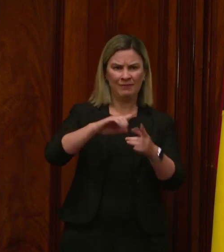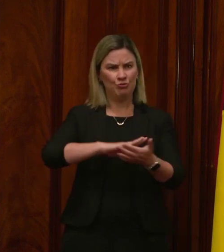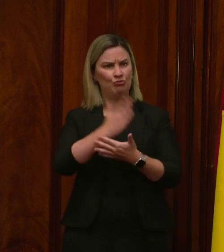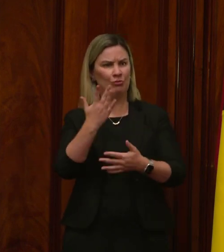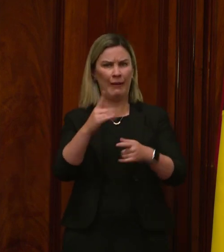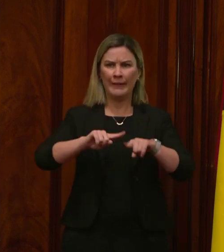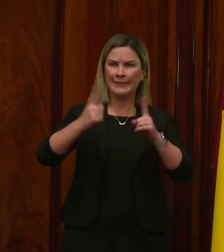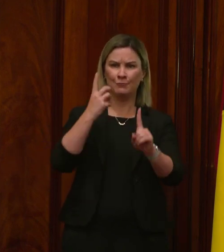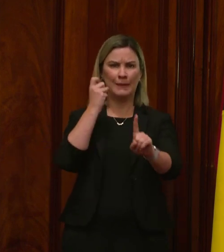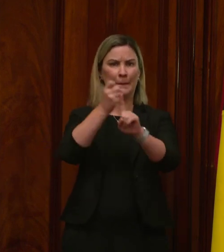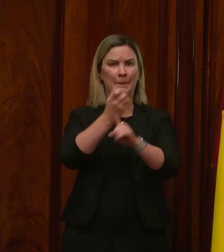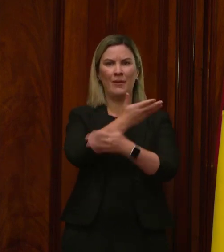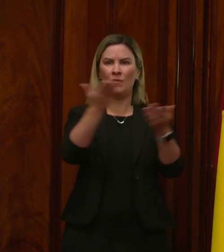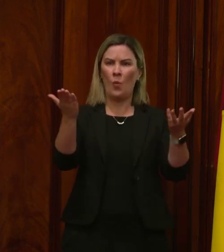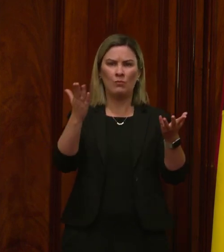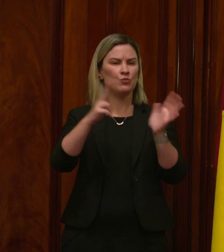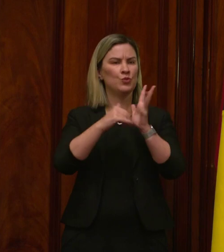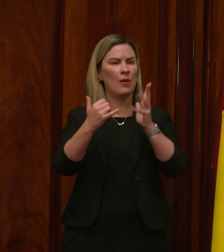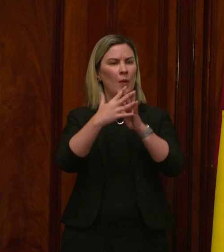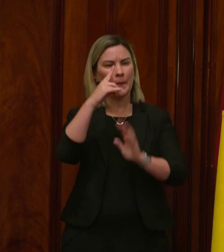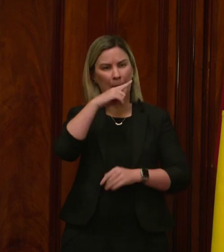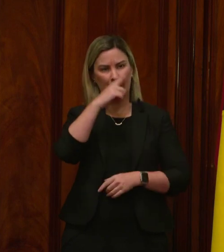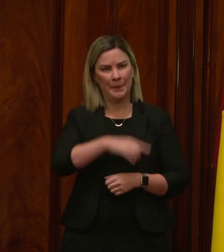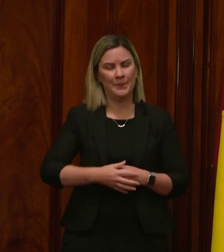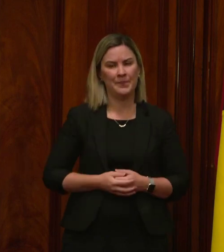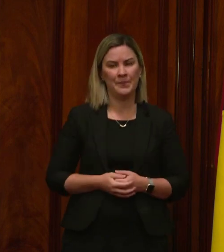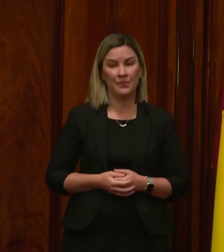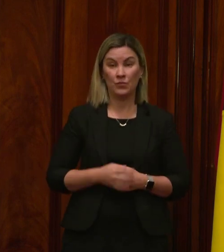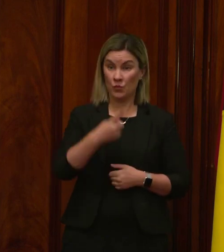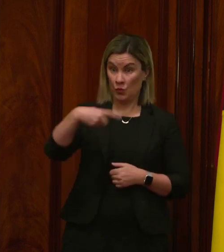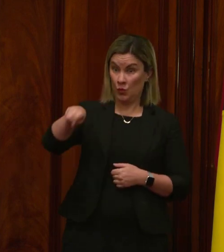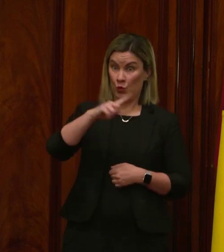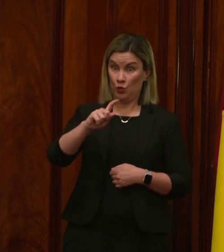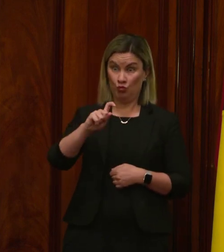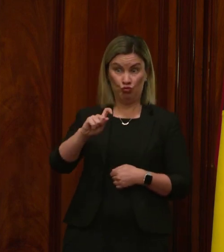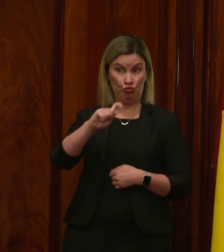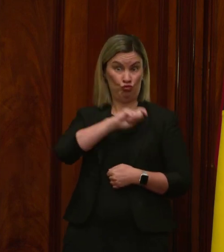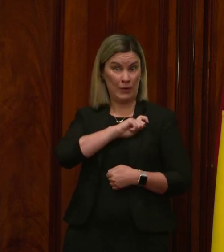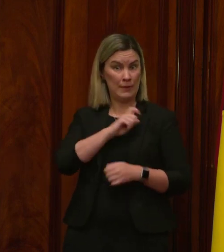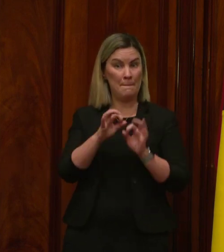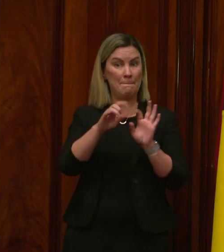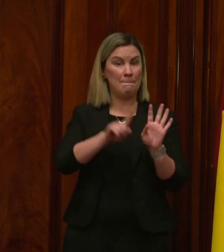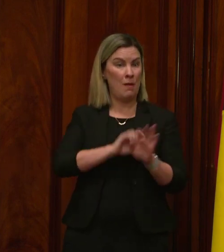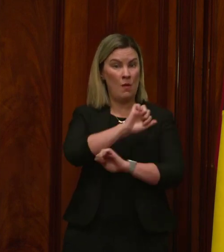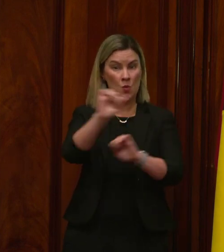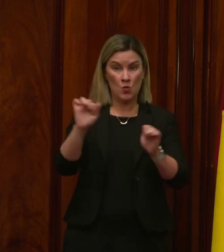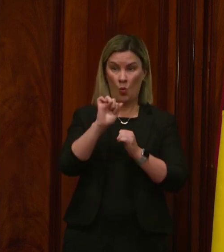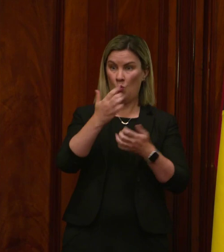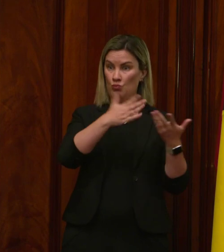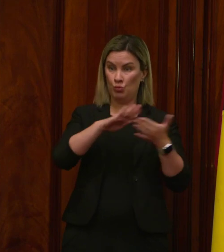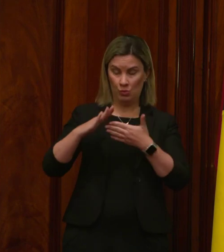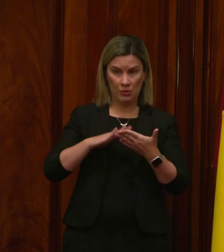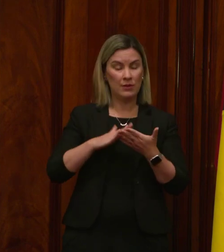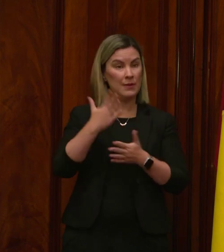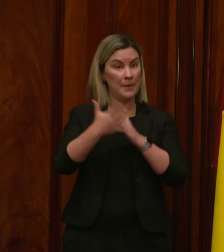lives of their fellow citizens. In earning the trust of your constituents, you have been elected or re-elected to office.